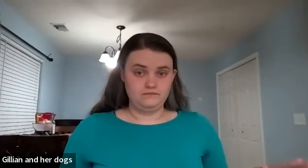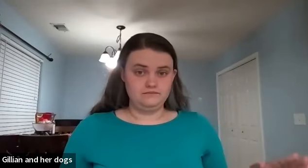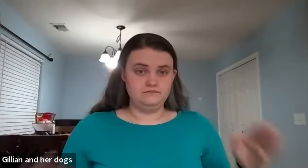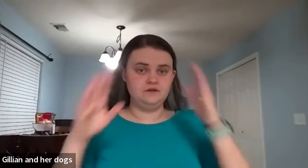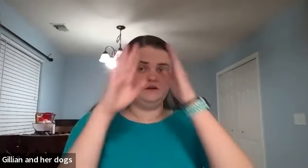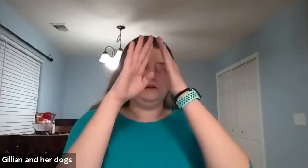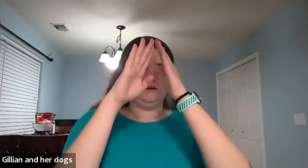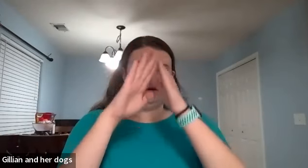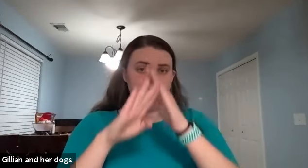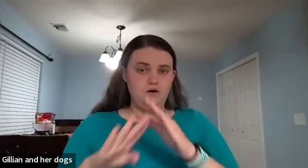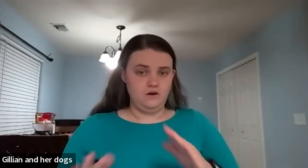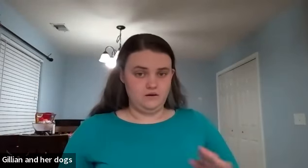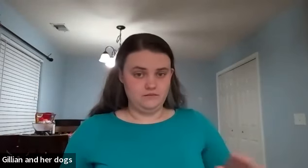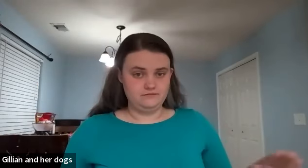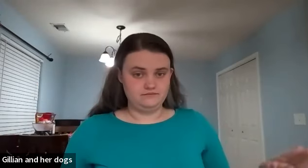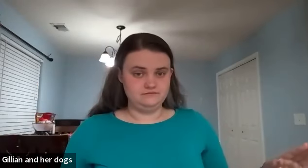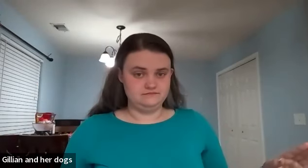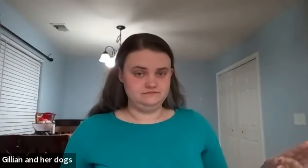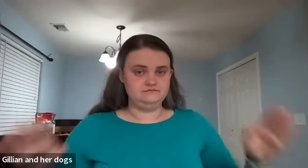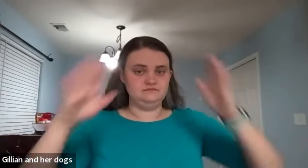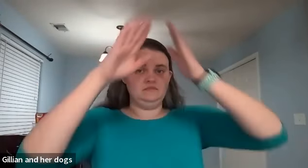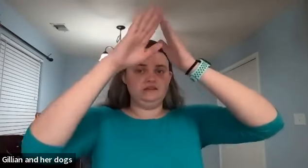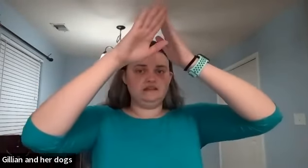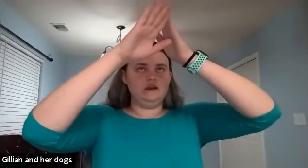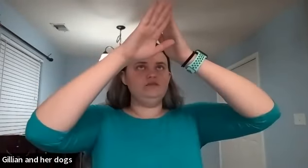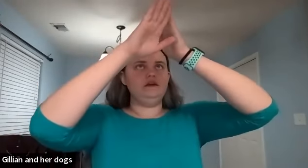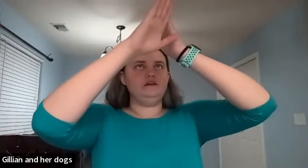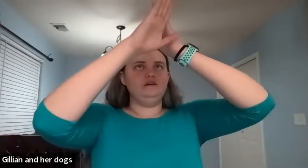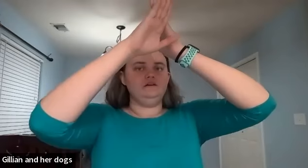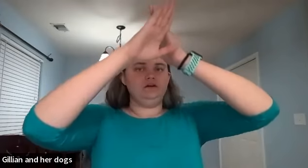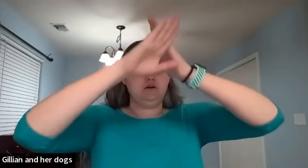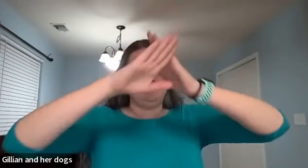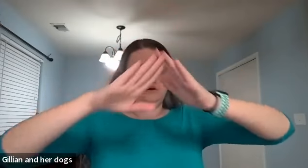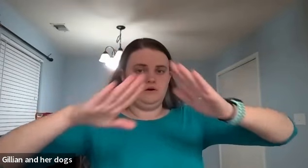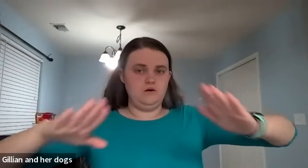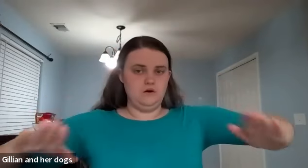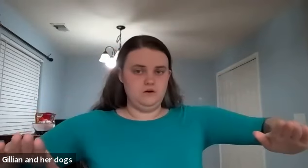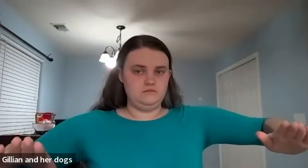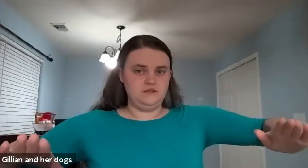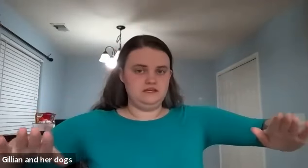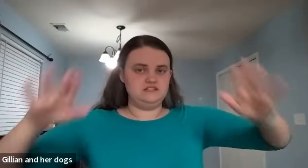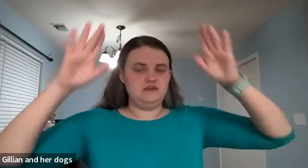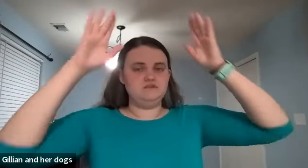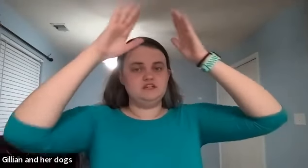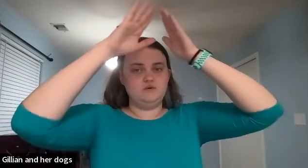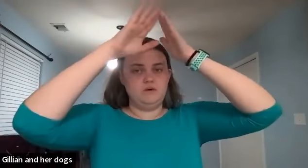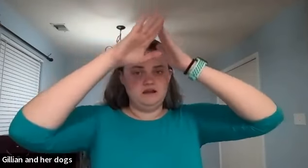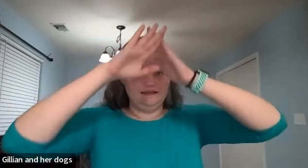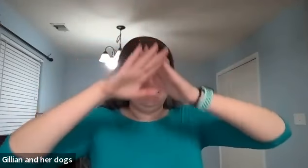calm mm-hmm it's like kind of like calm like it's like everything is quieting